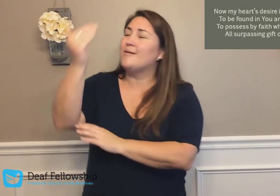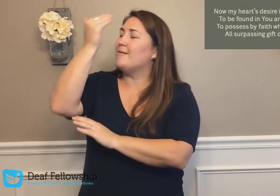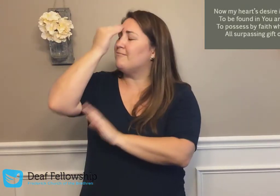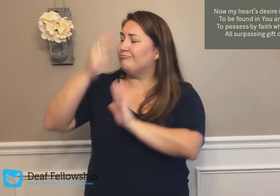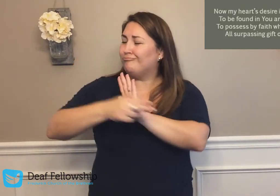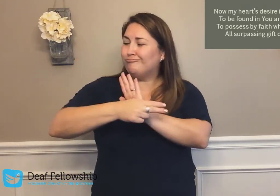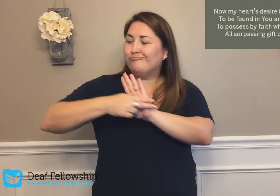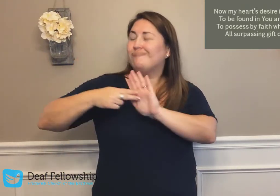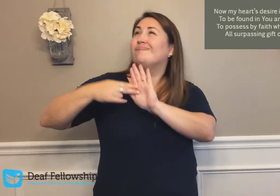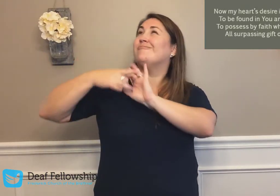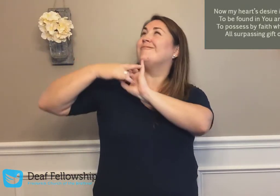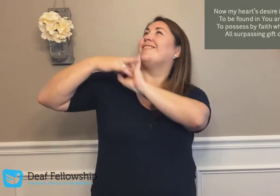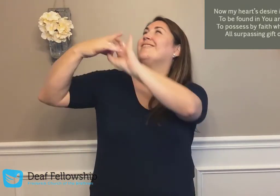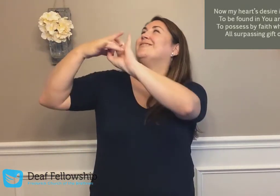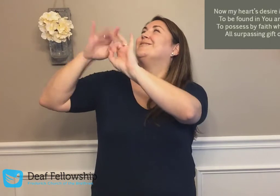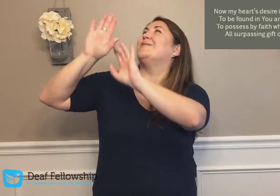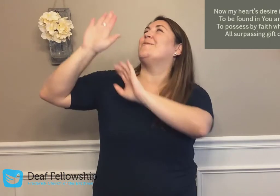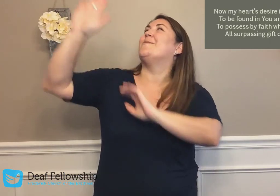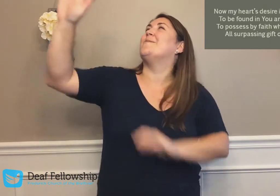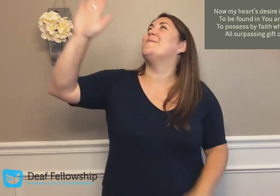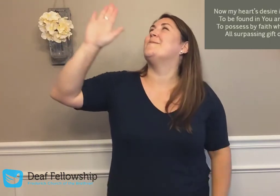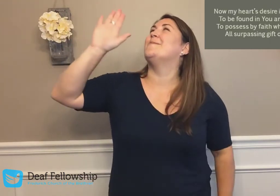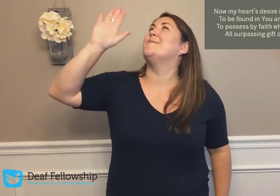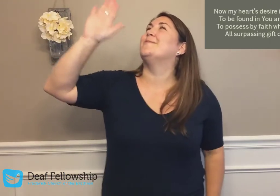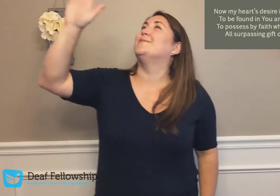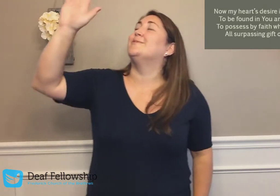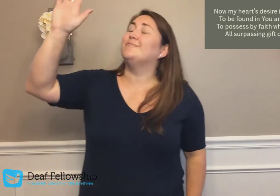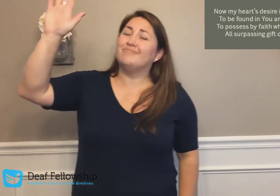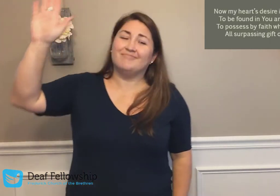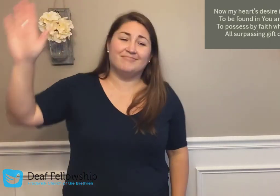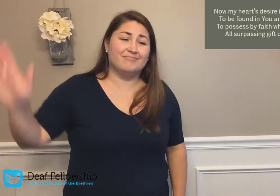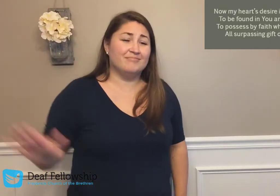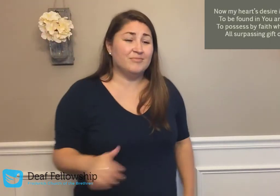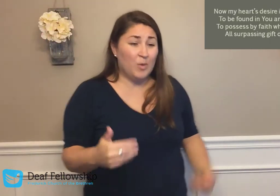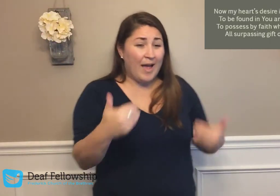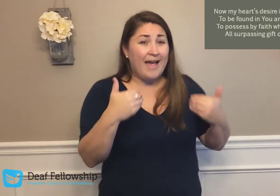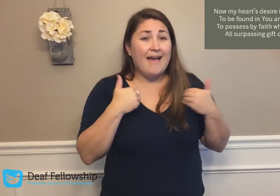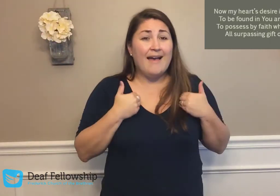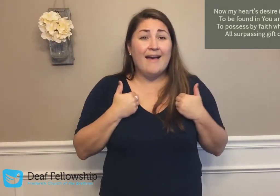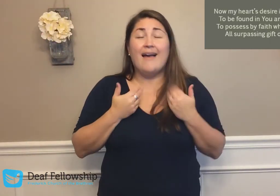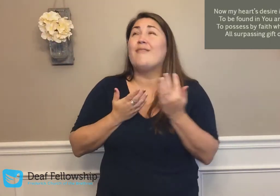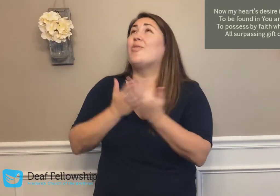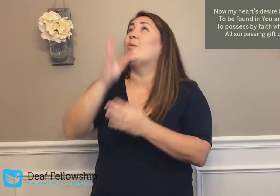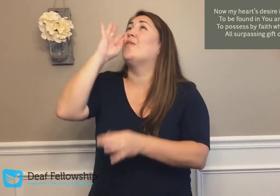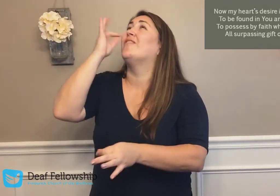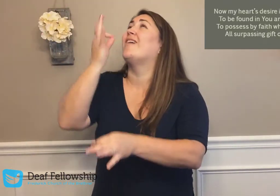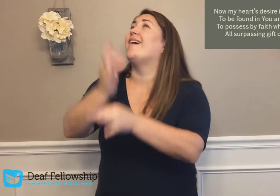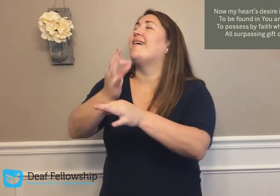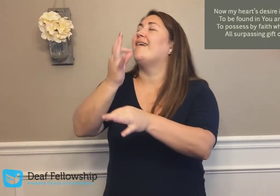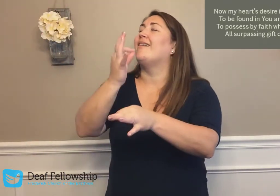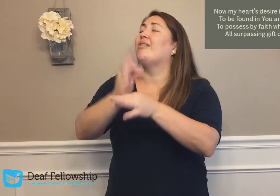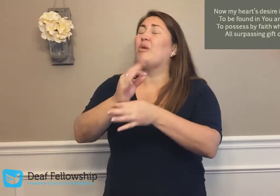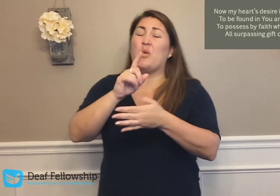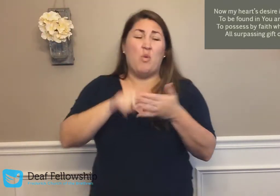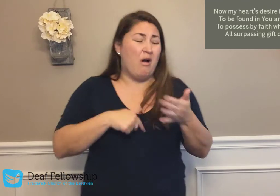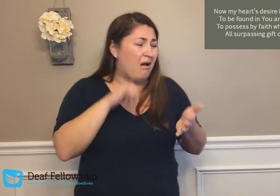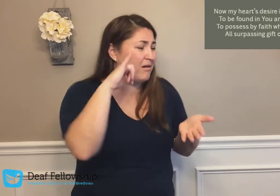known as Yours To possess by faith what